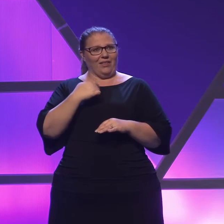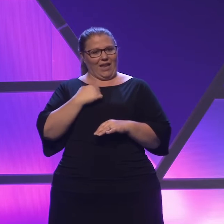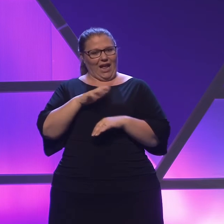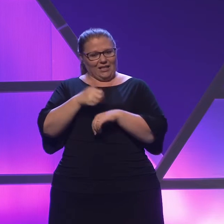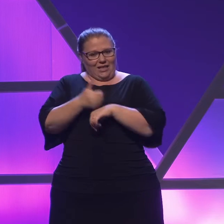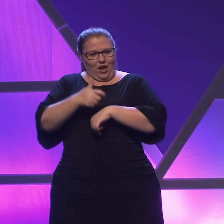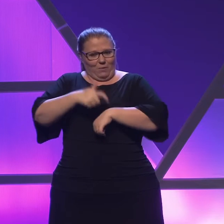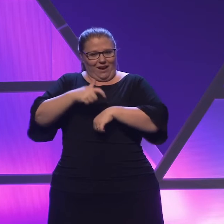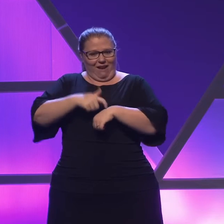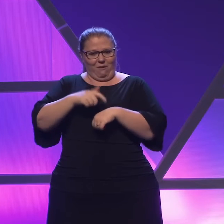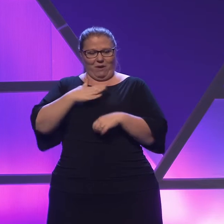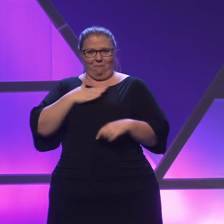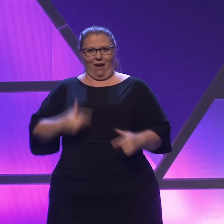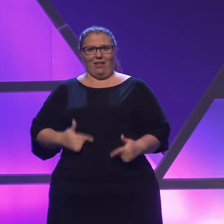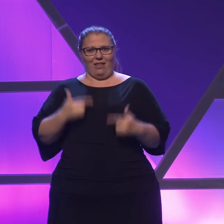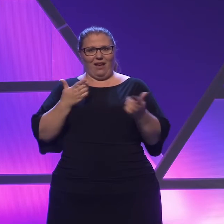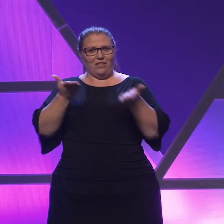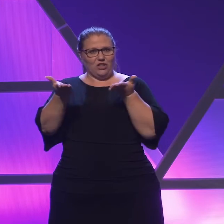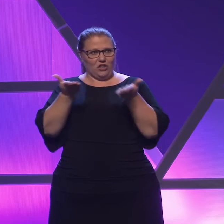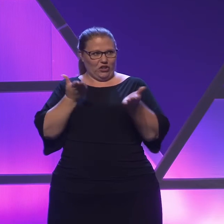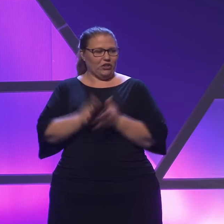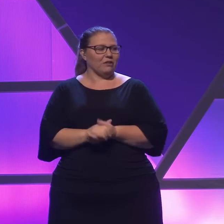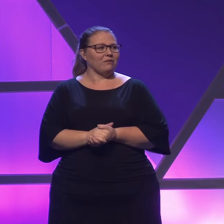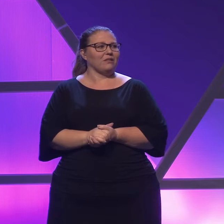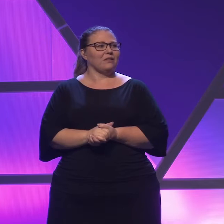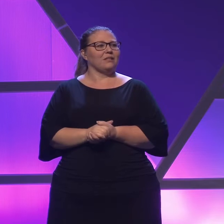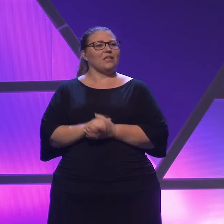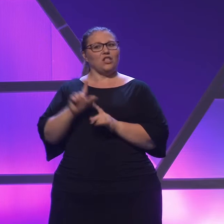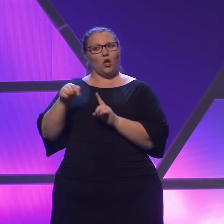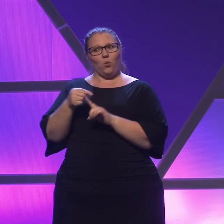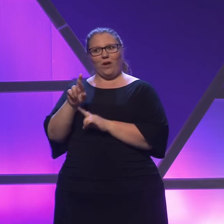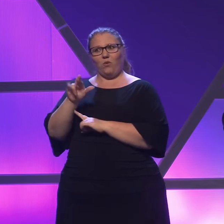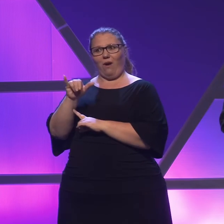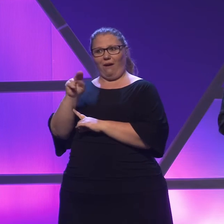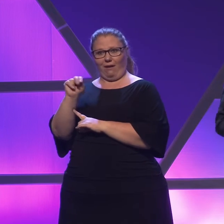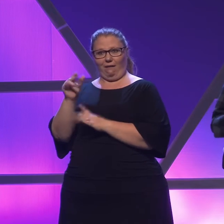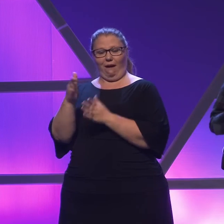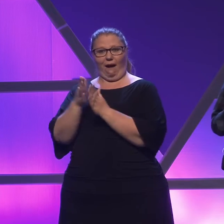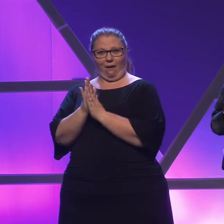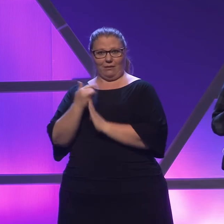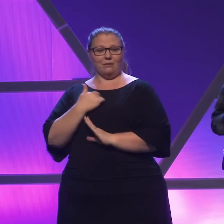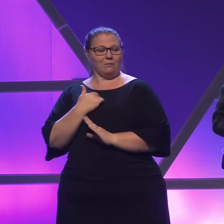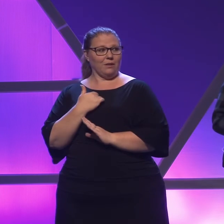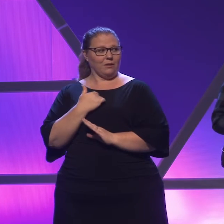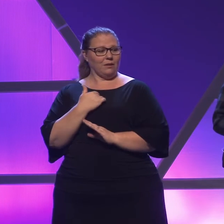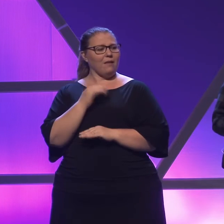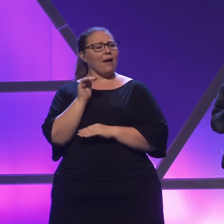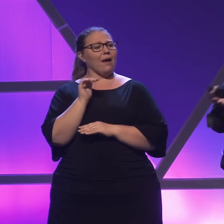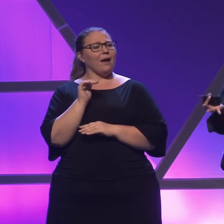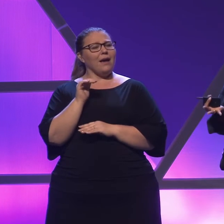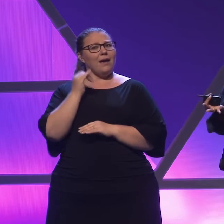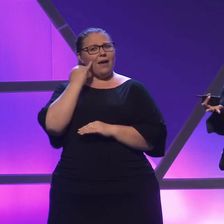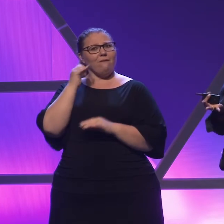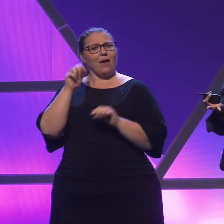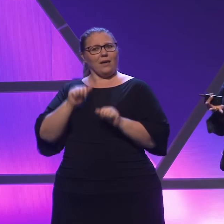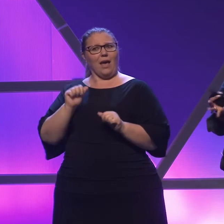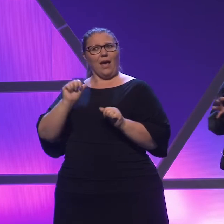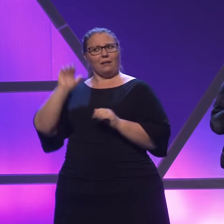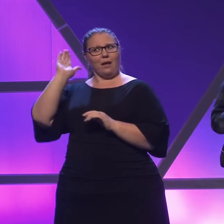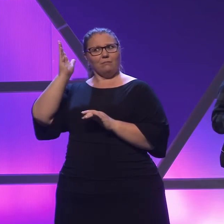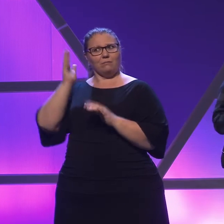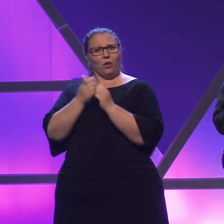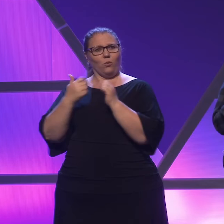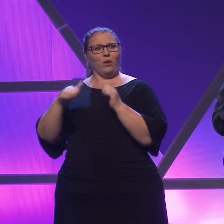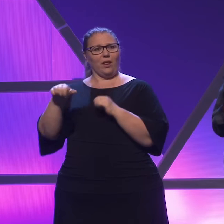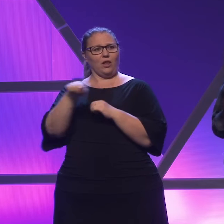time in my life to serve. So when Ryan asked me, hey, if I could chat with you all about